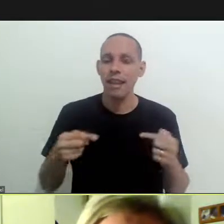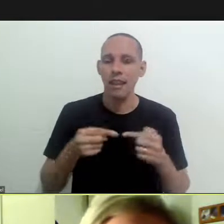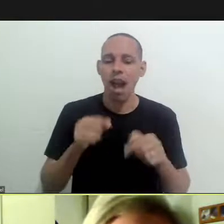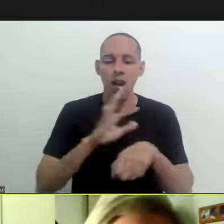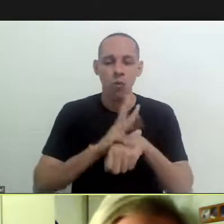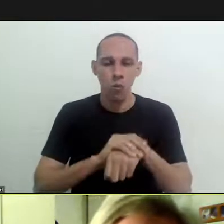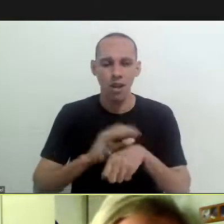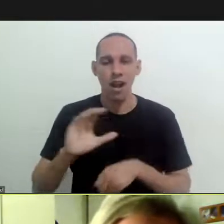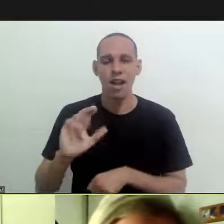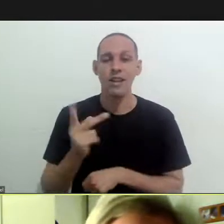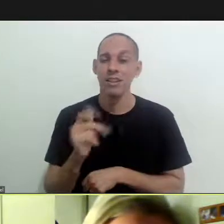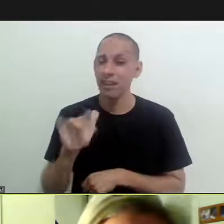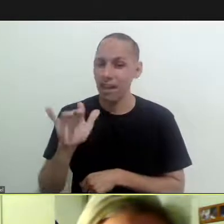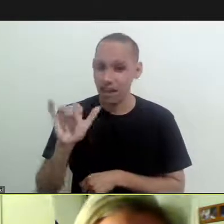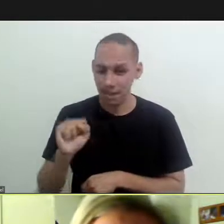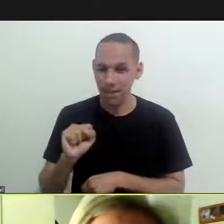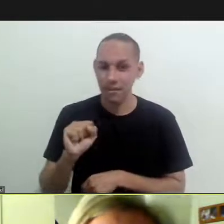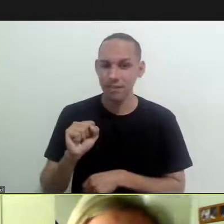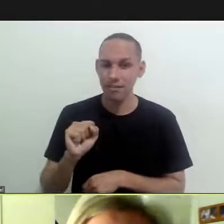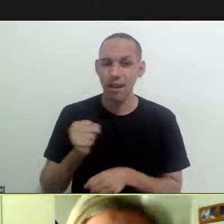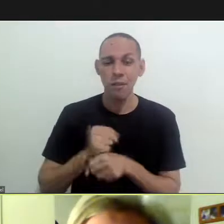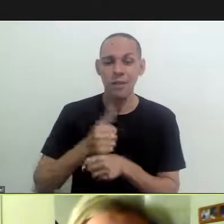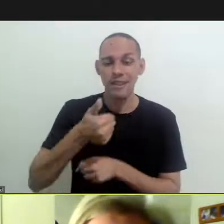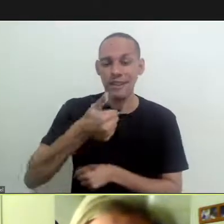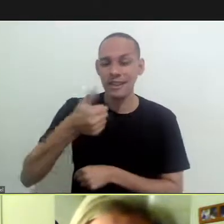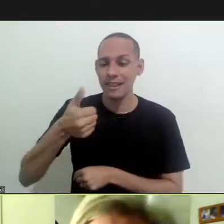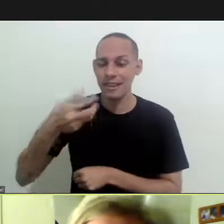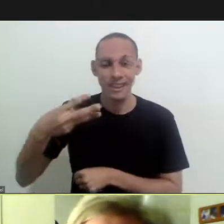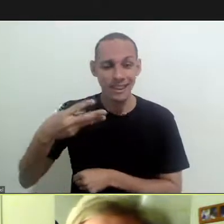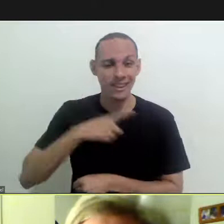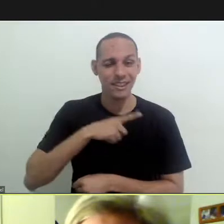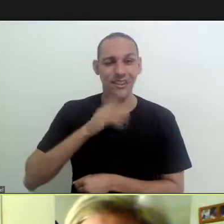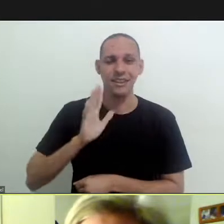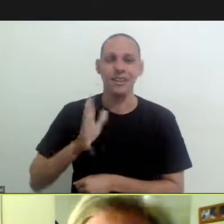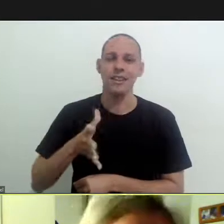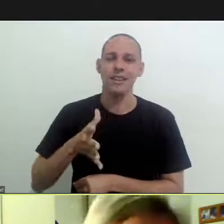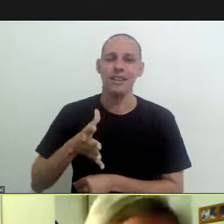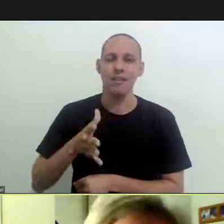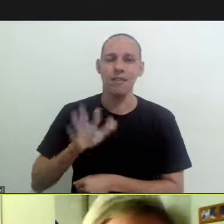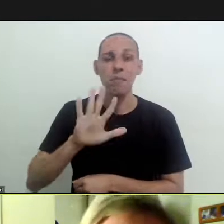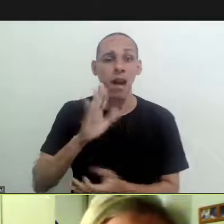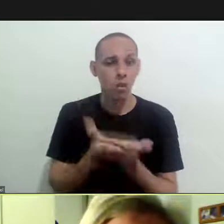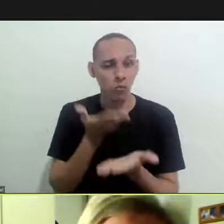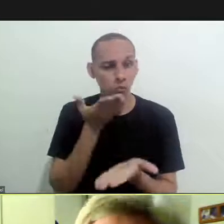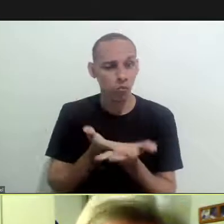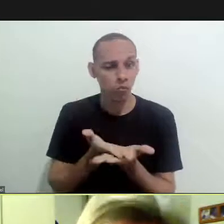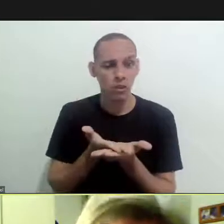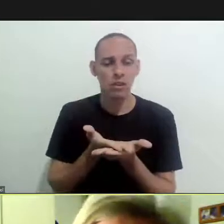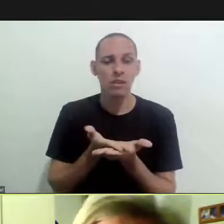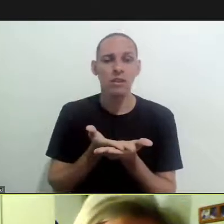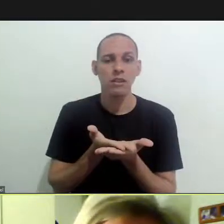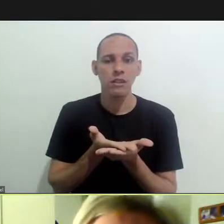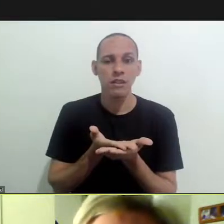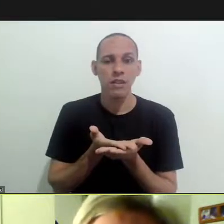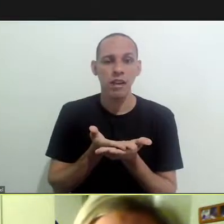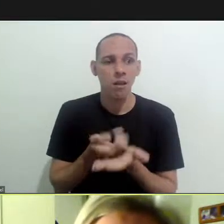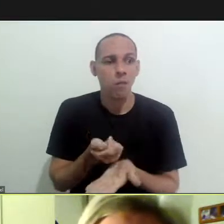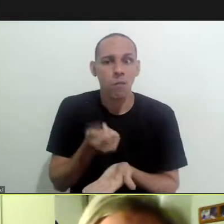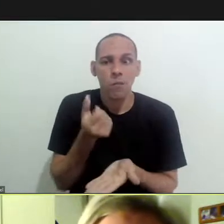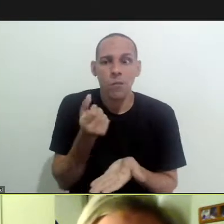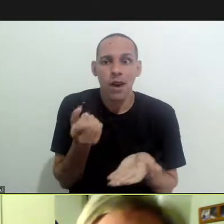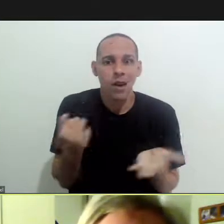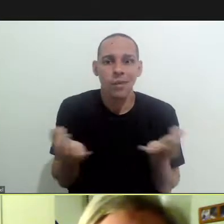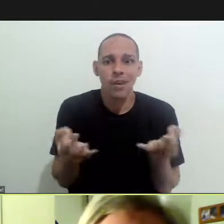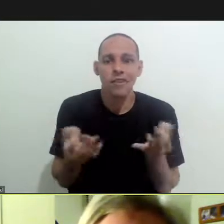regarding chagas disease a disease of 113 years with a study